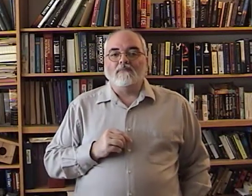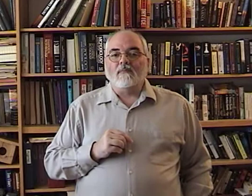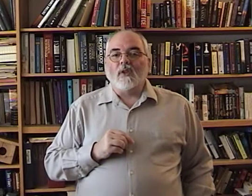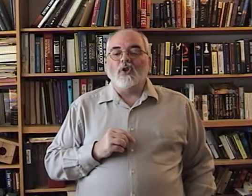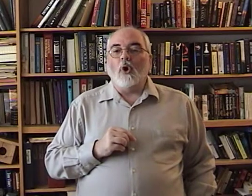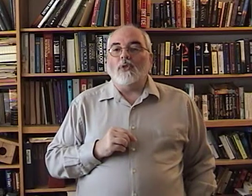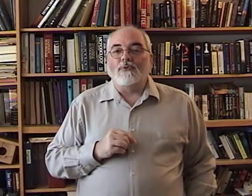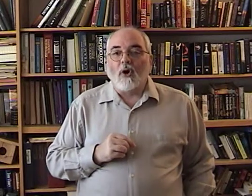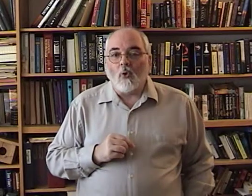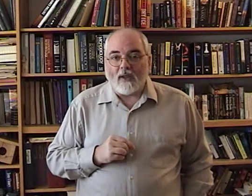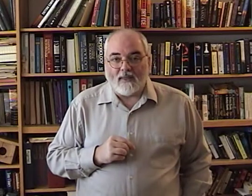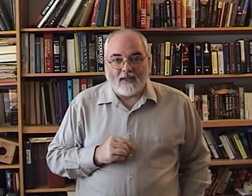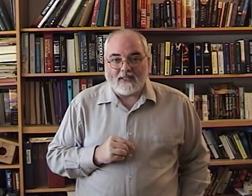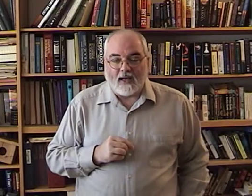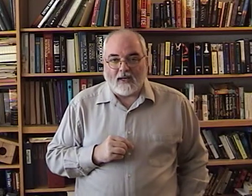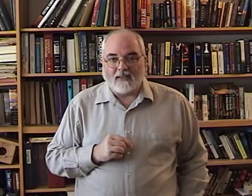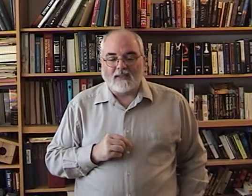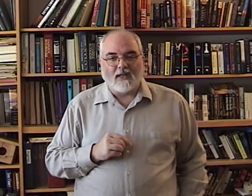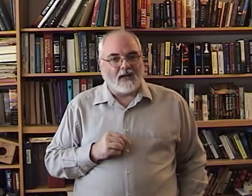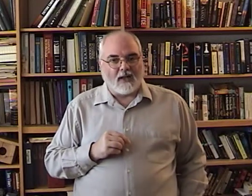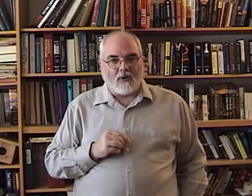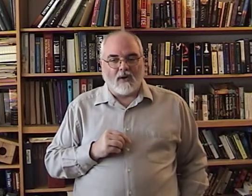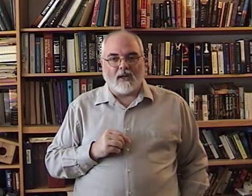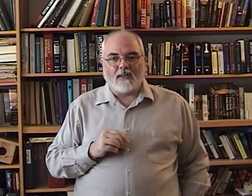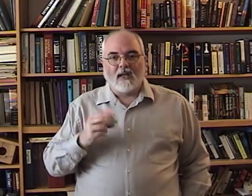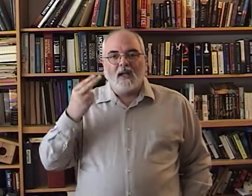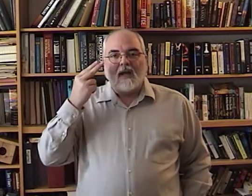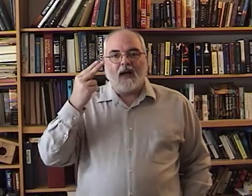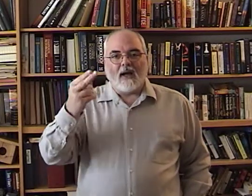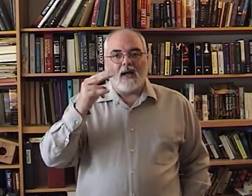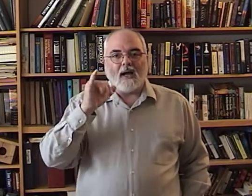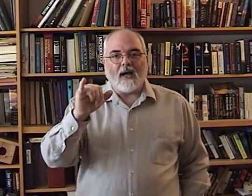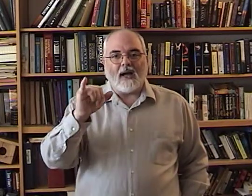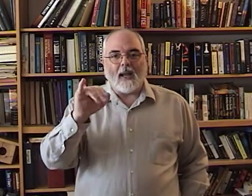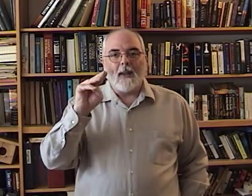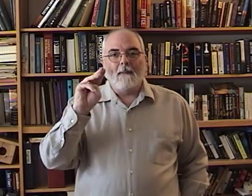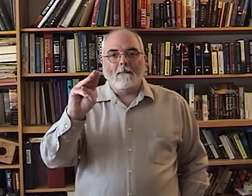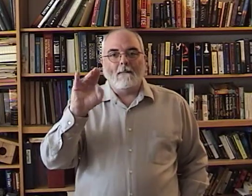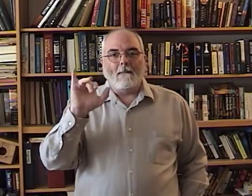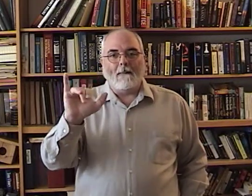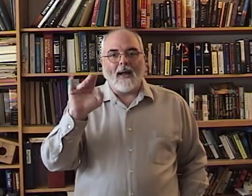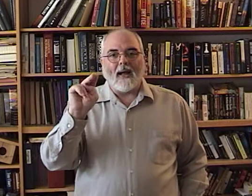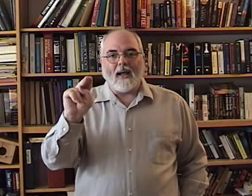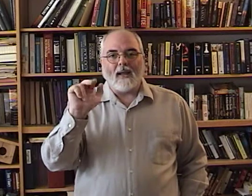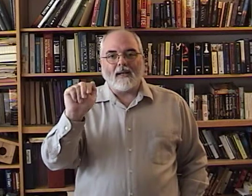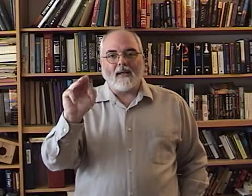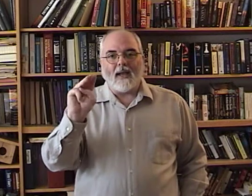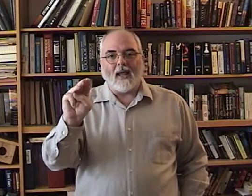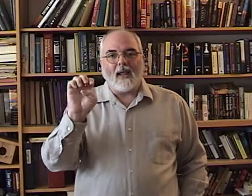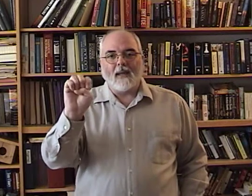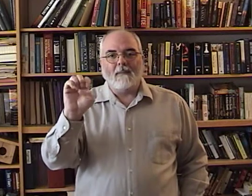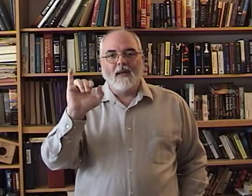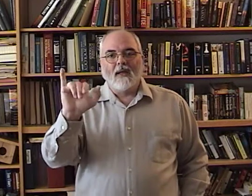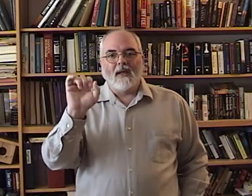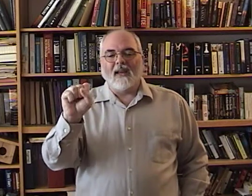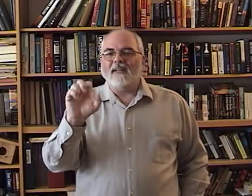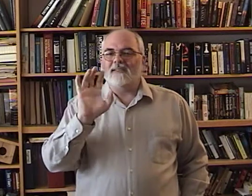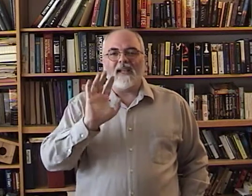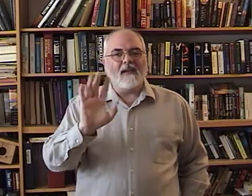No throwing the signs. Another one is, hi, my name. And the same